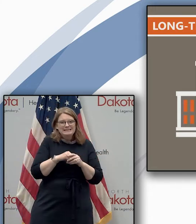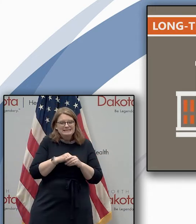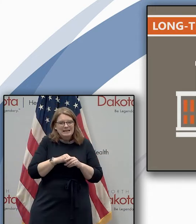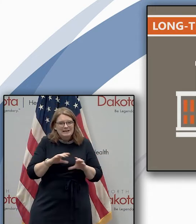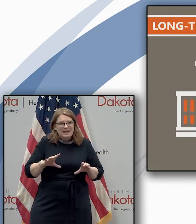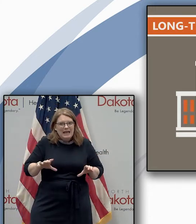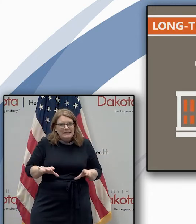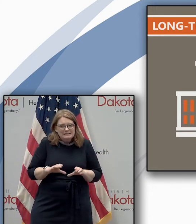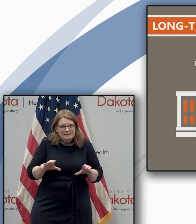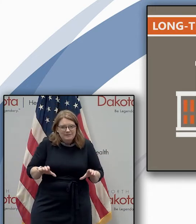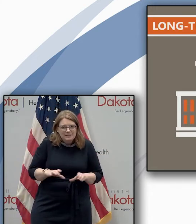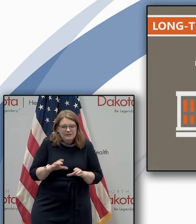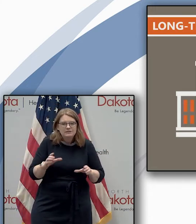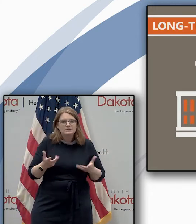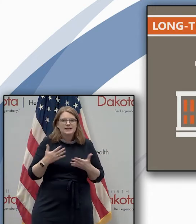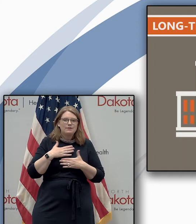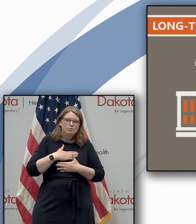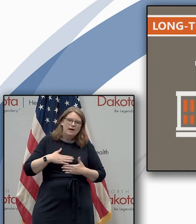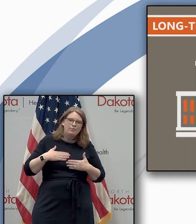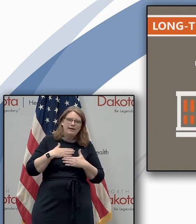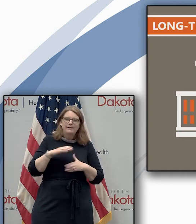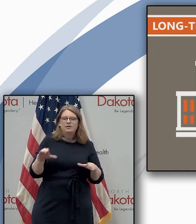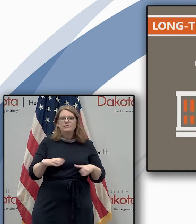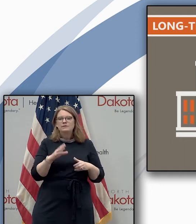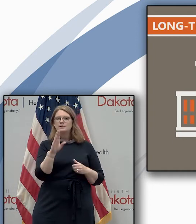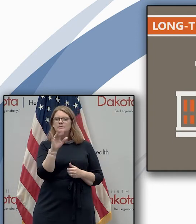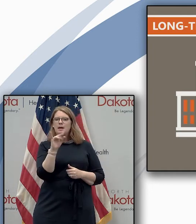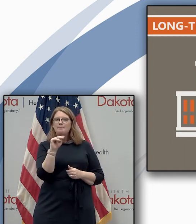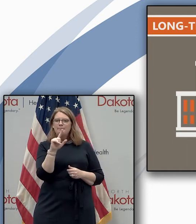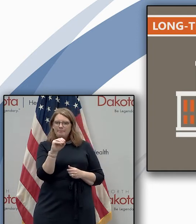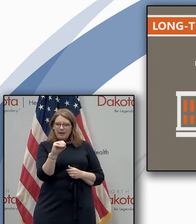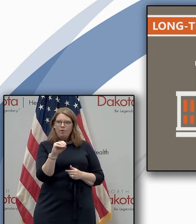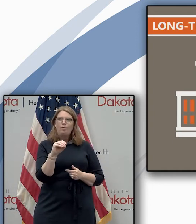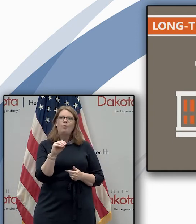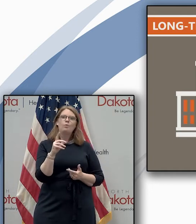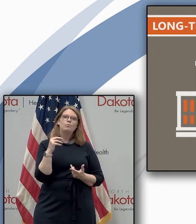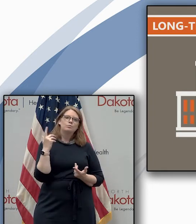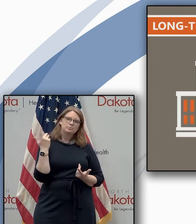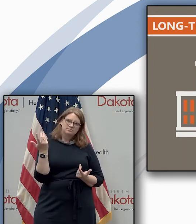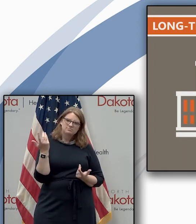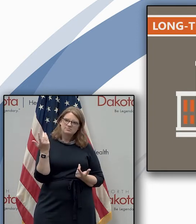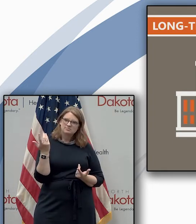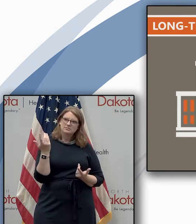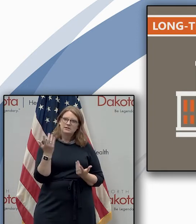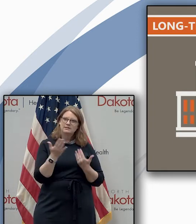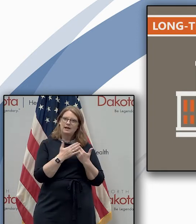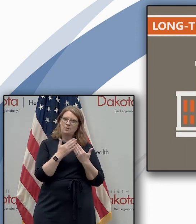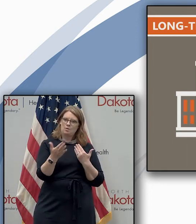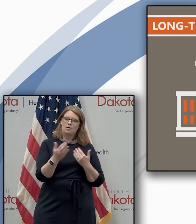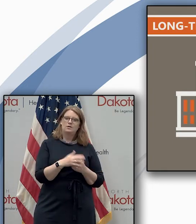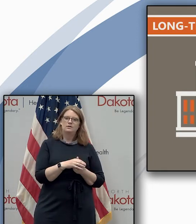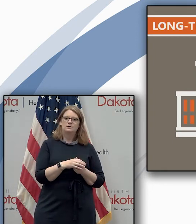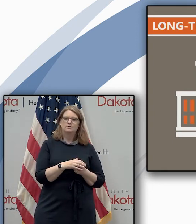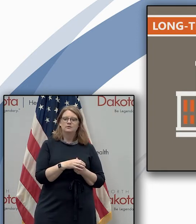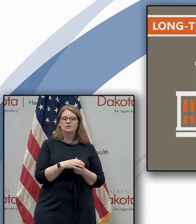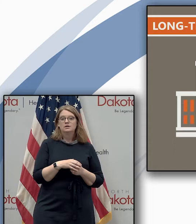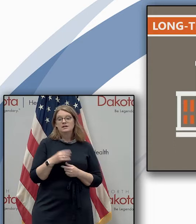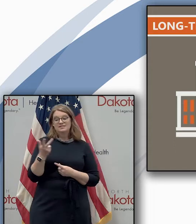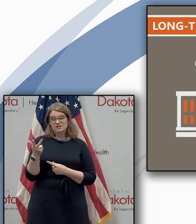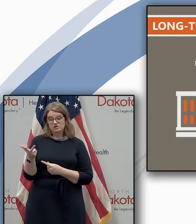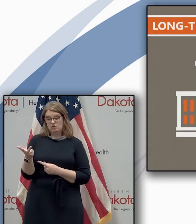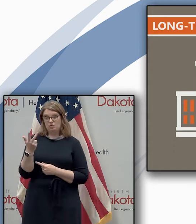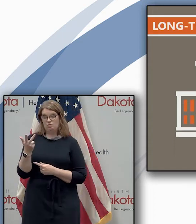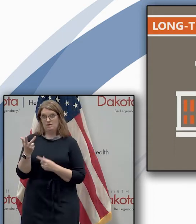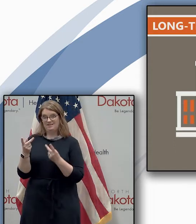uh that recreational activities such as bingo or other uh activities that may go on there's only three facilities